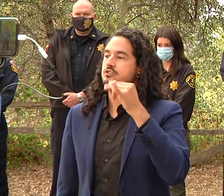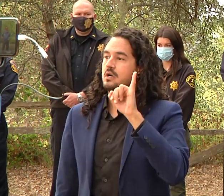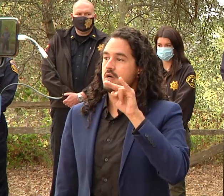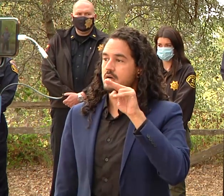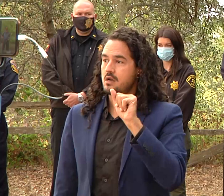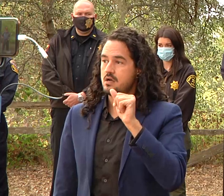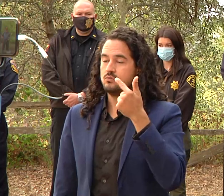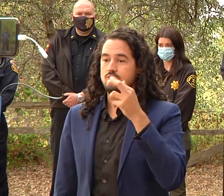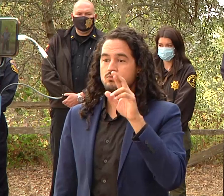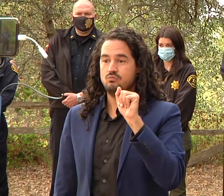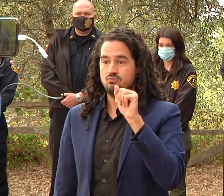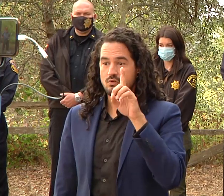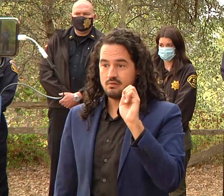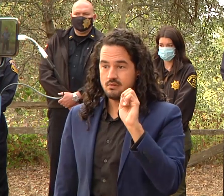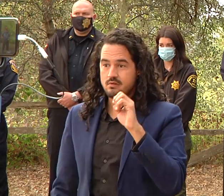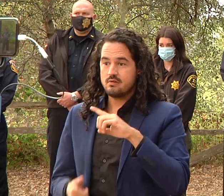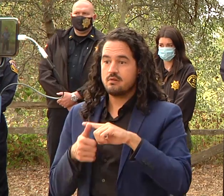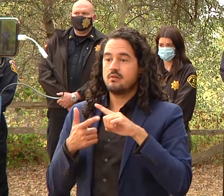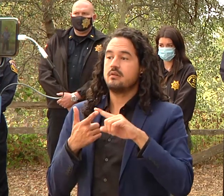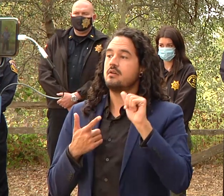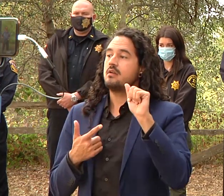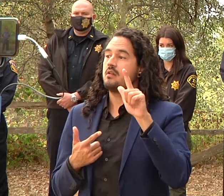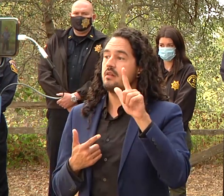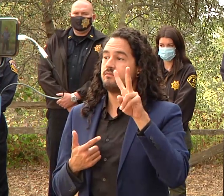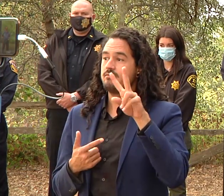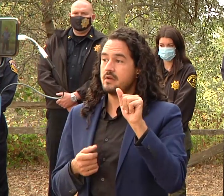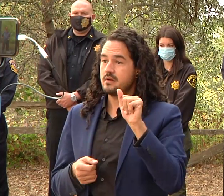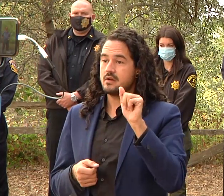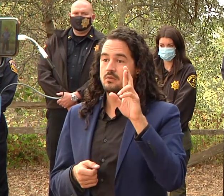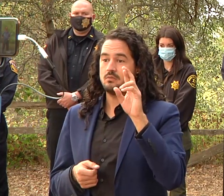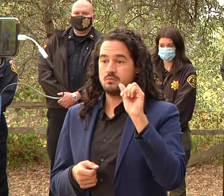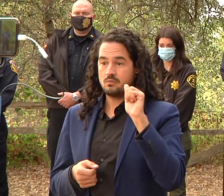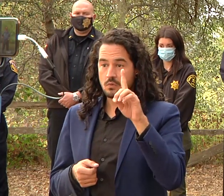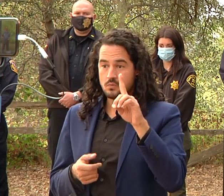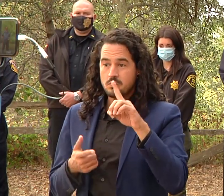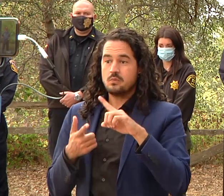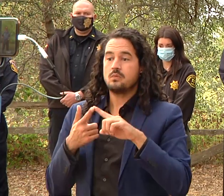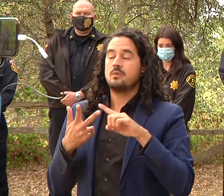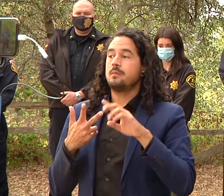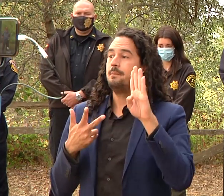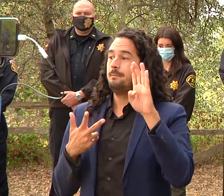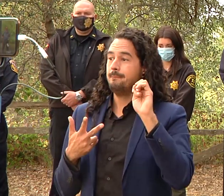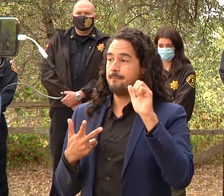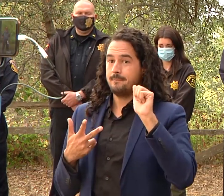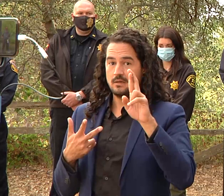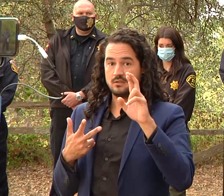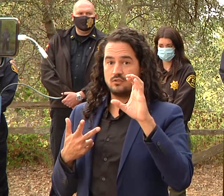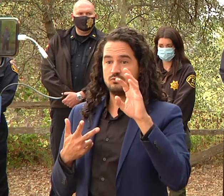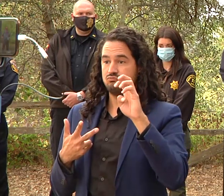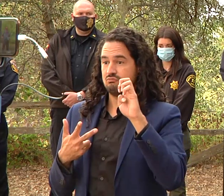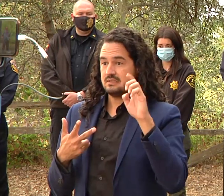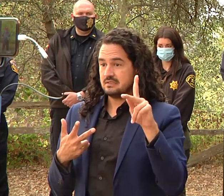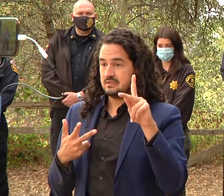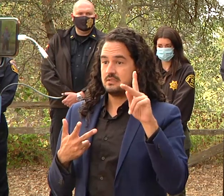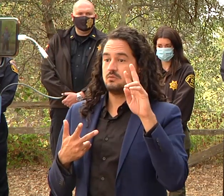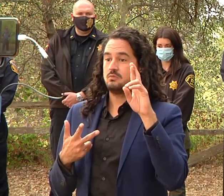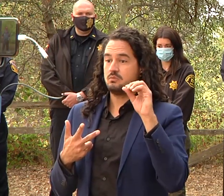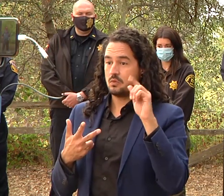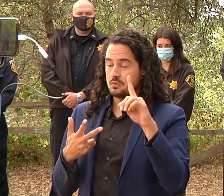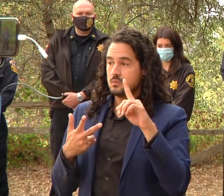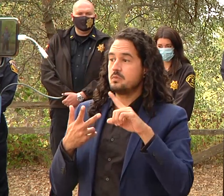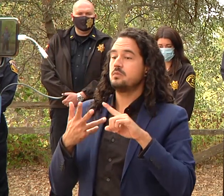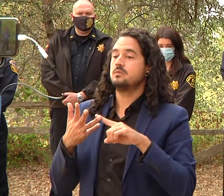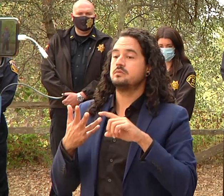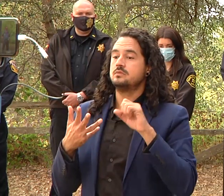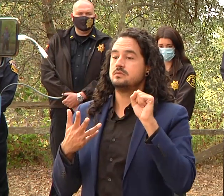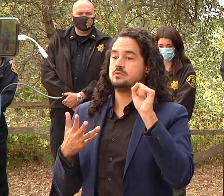zone so they're trying to make sure that the utility trucks can get through if cal fire crews can get through and we're already working with contractors on swanton road